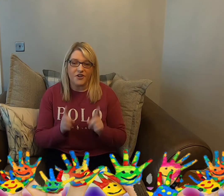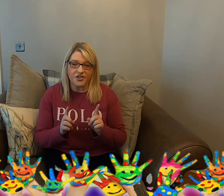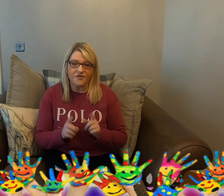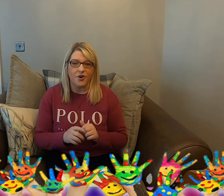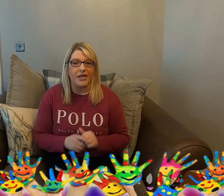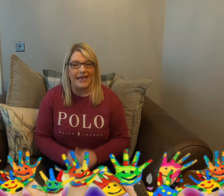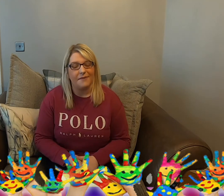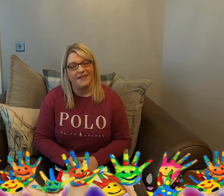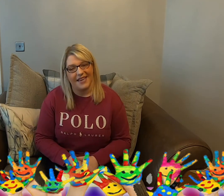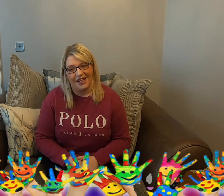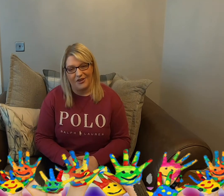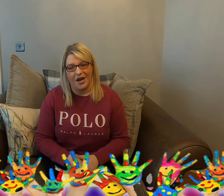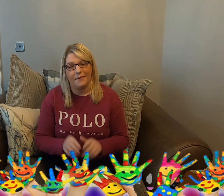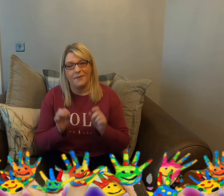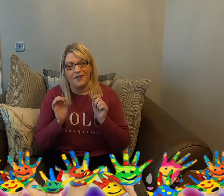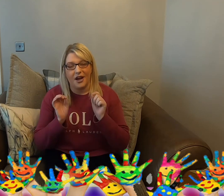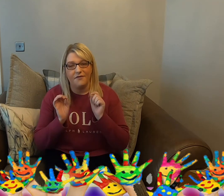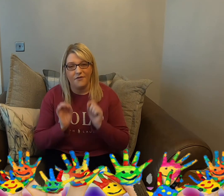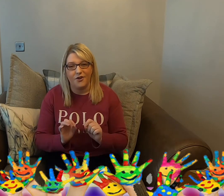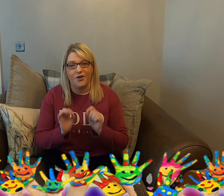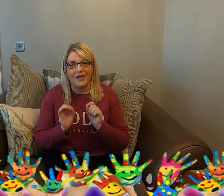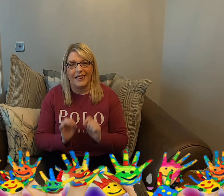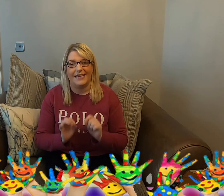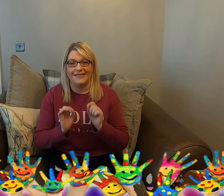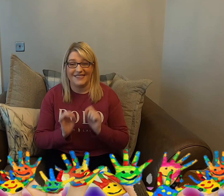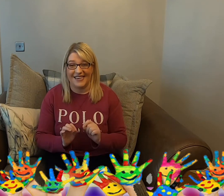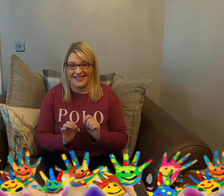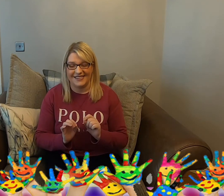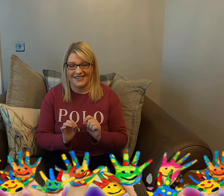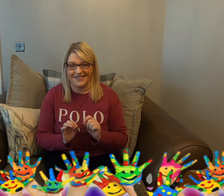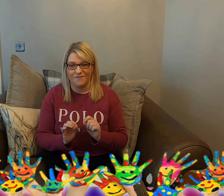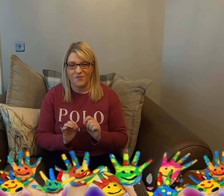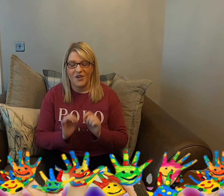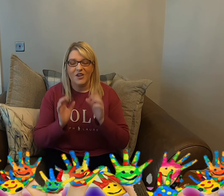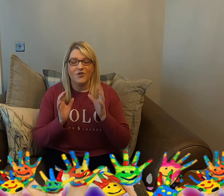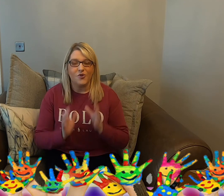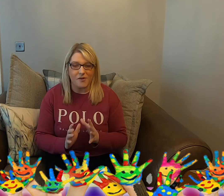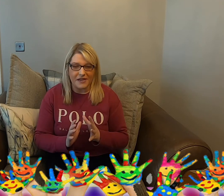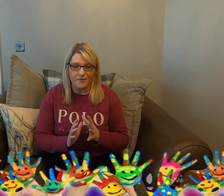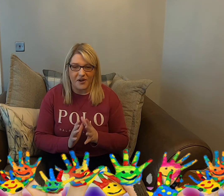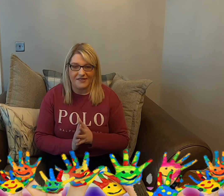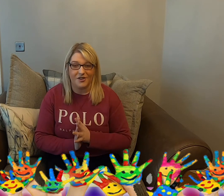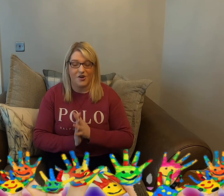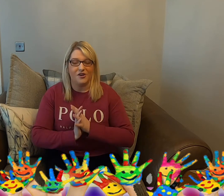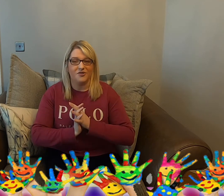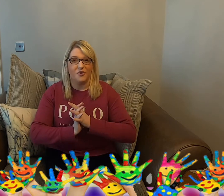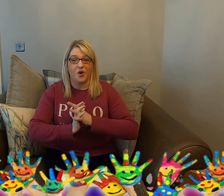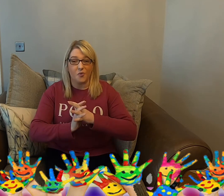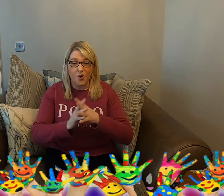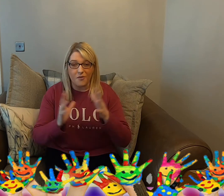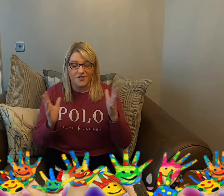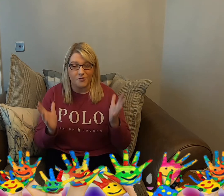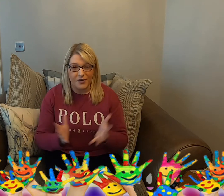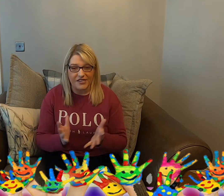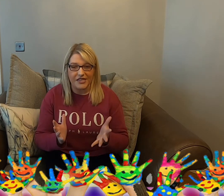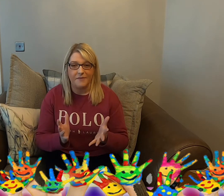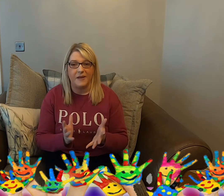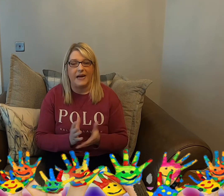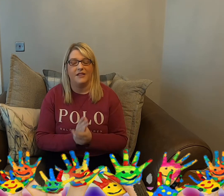first of all, let me tell you about a few little changes. Normally, boys and girls are what was originally planned